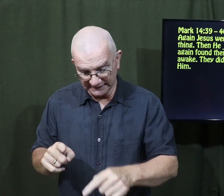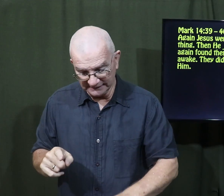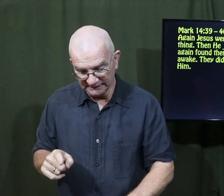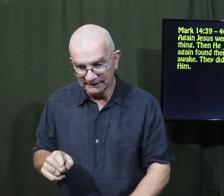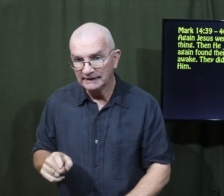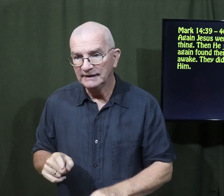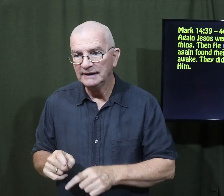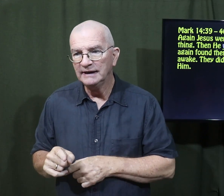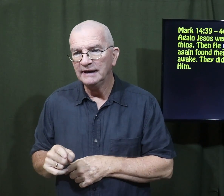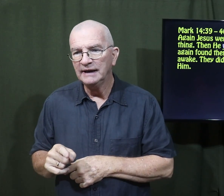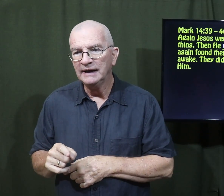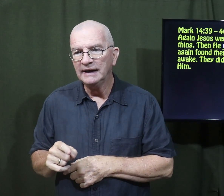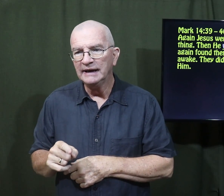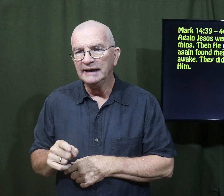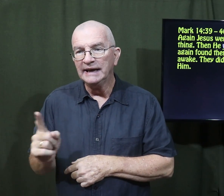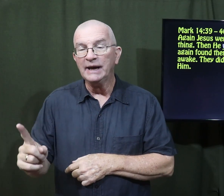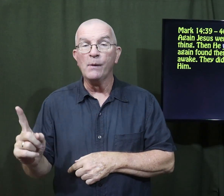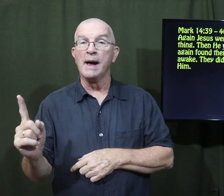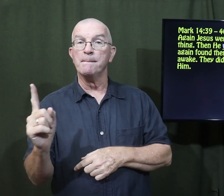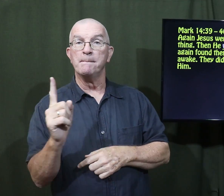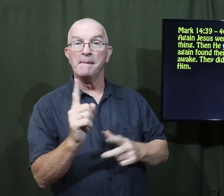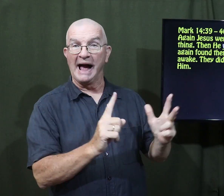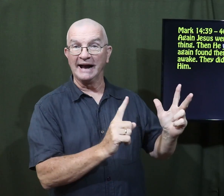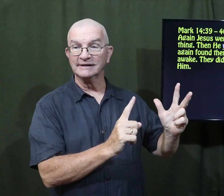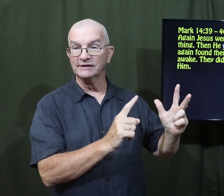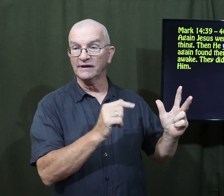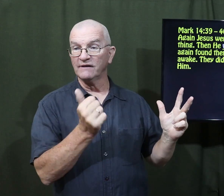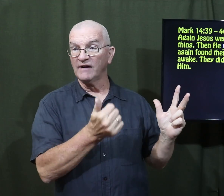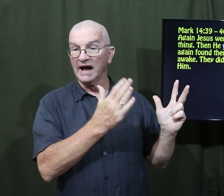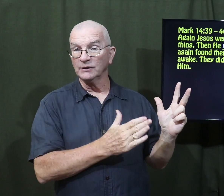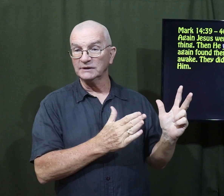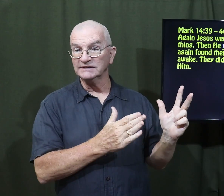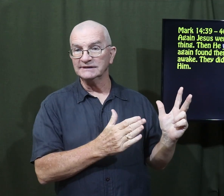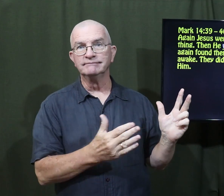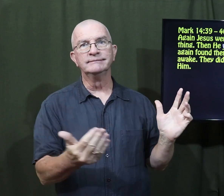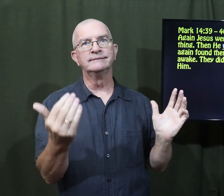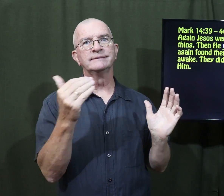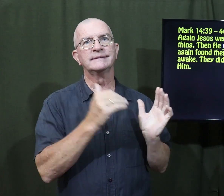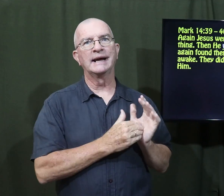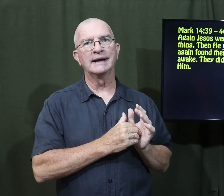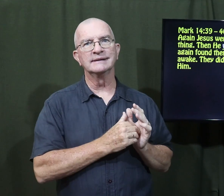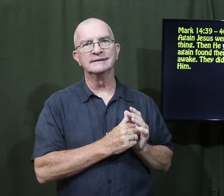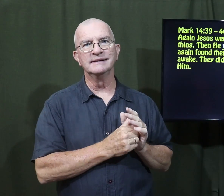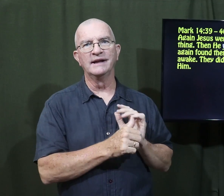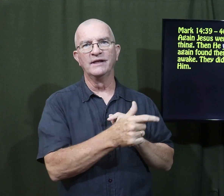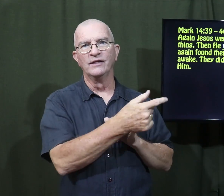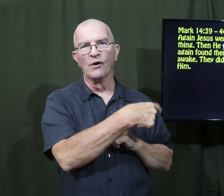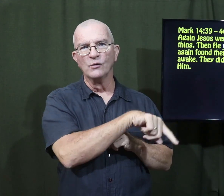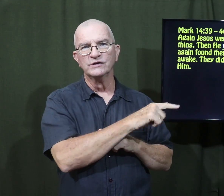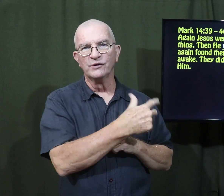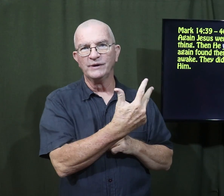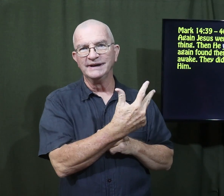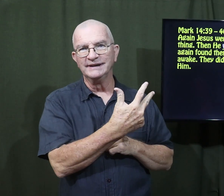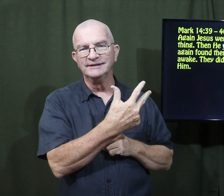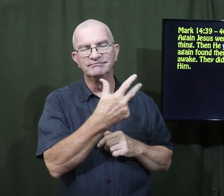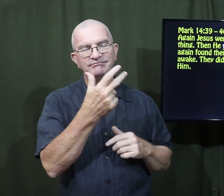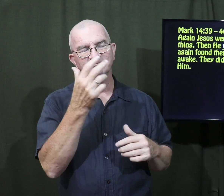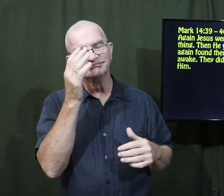And then he went back to the followers followers and again found them